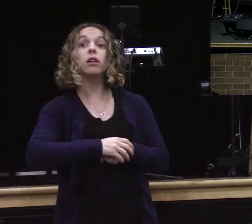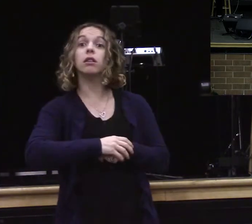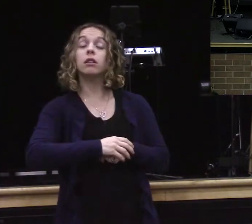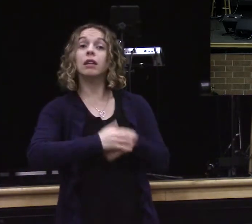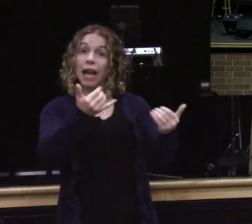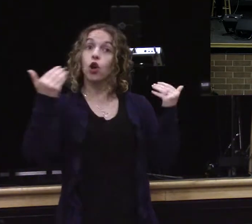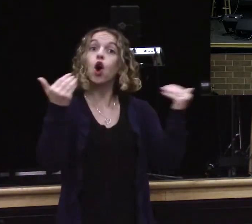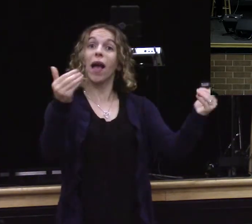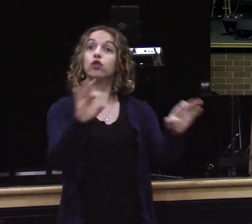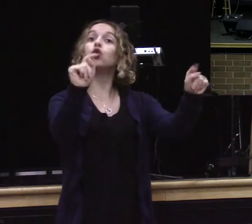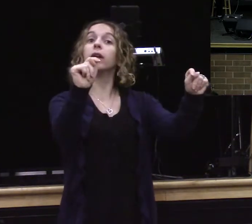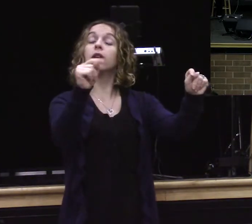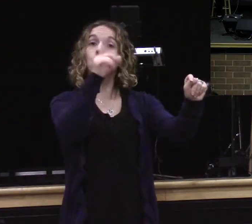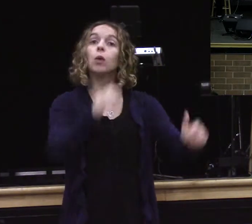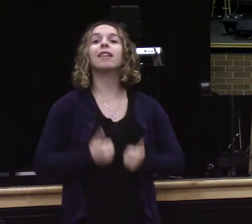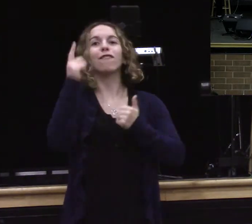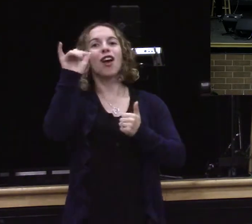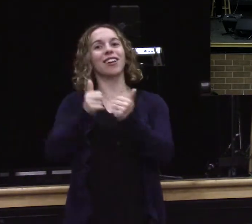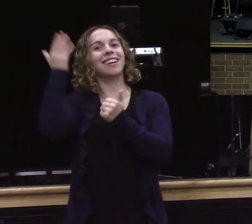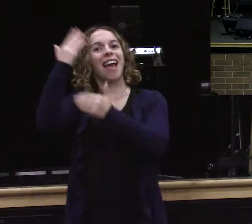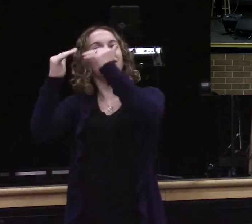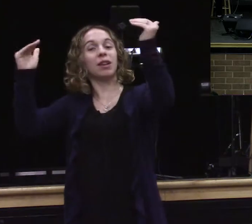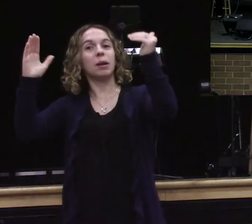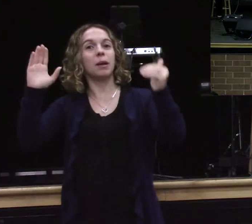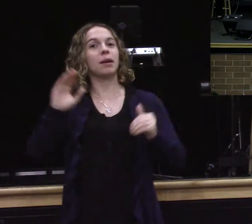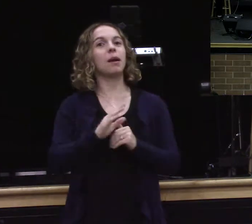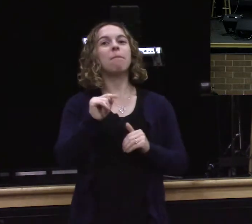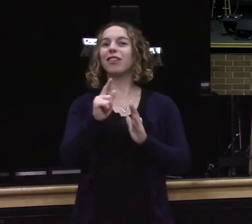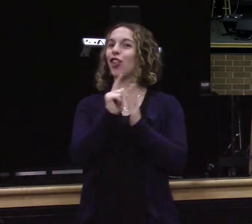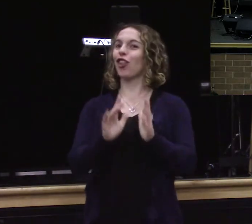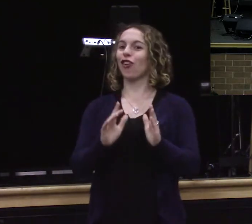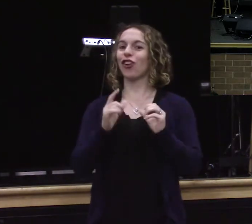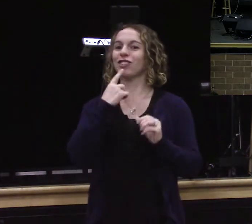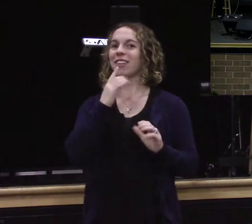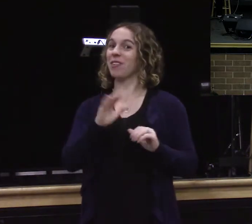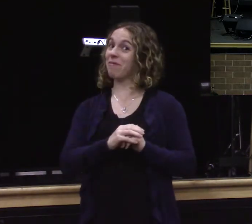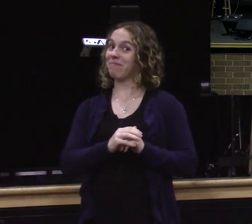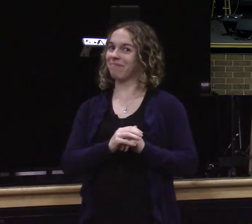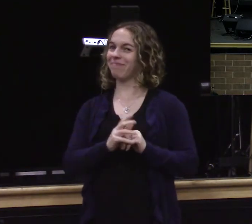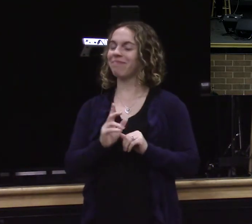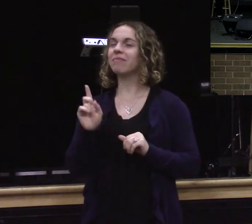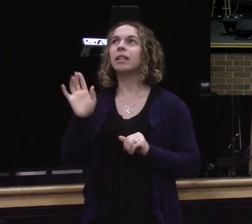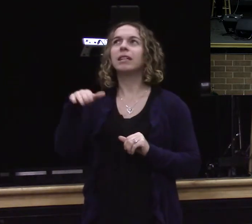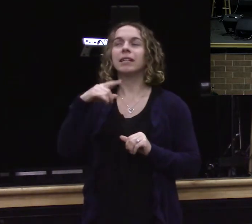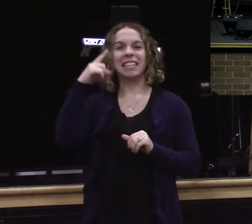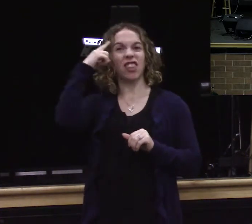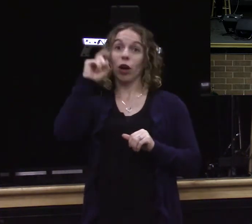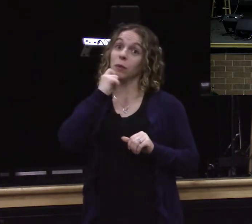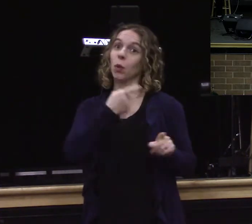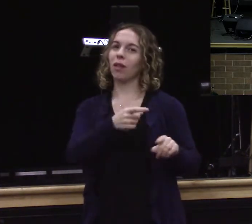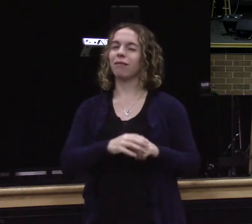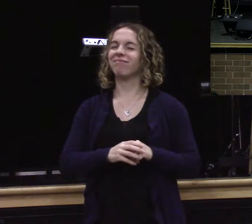Do this and you will live. But wishing to justify himself. He said to Jesus. Thinking he was